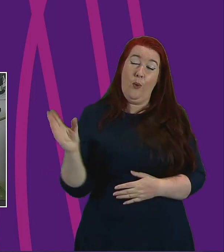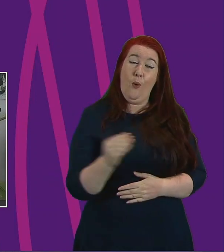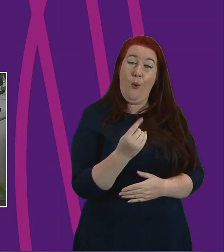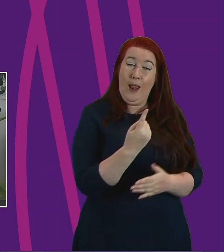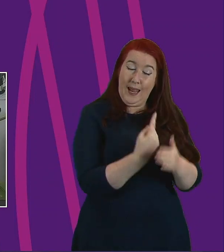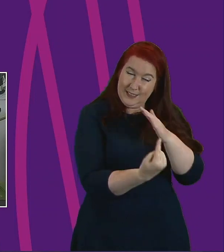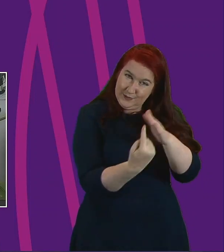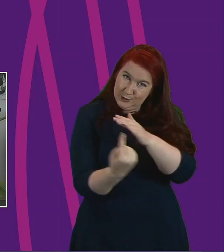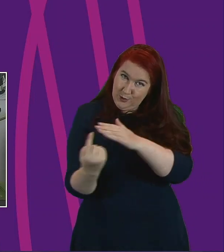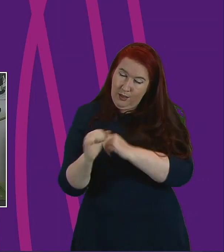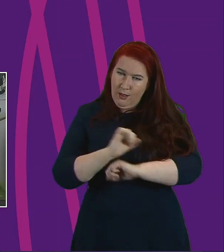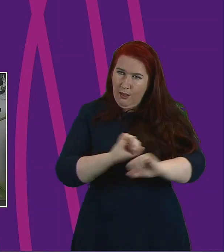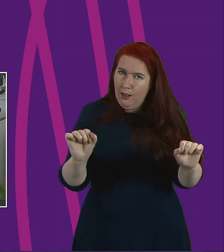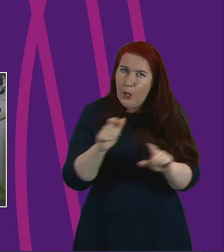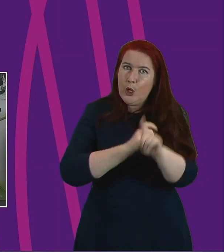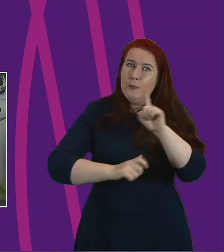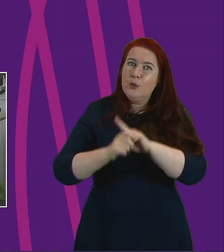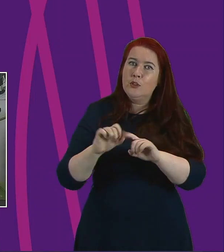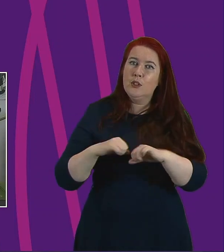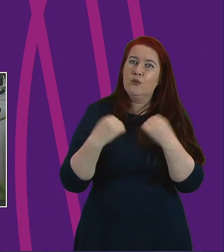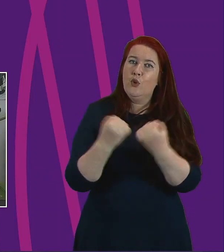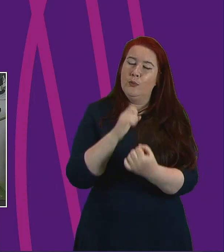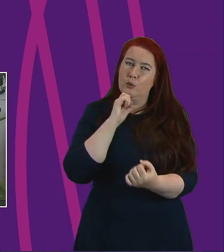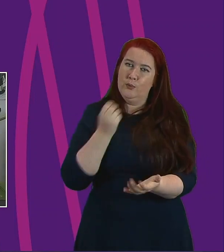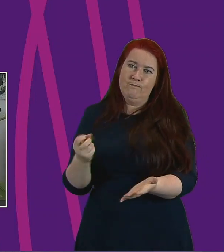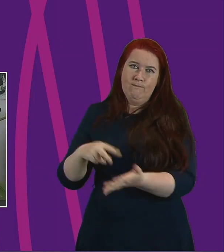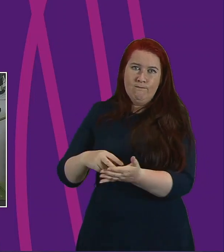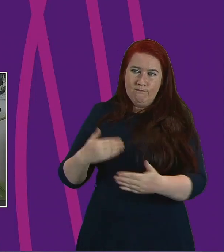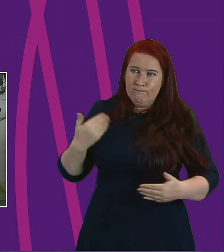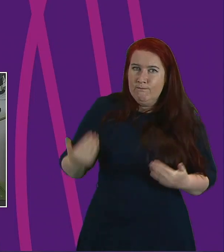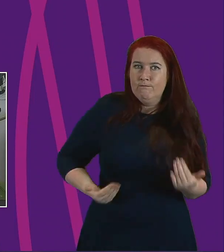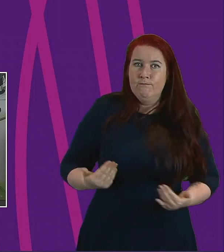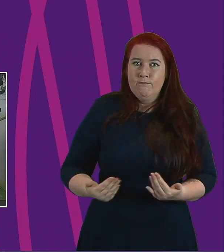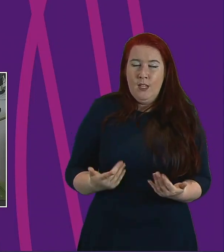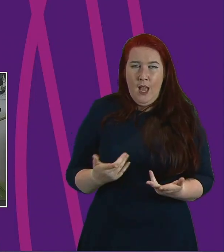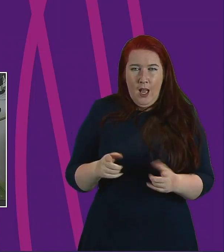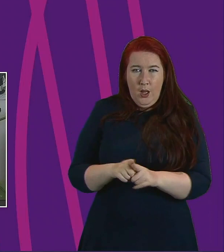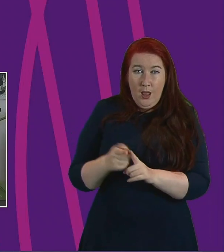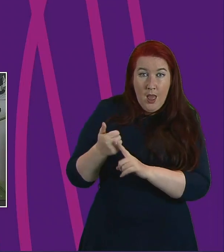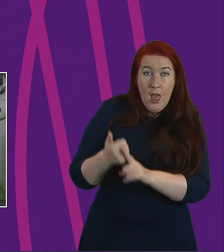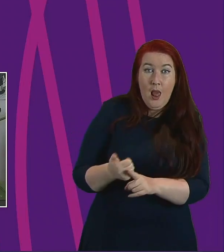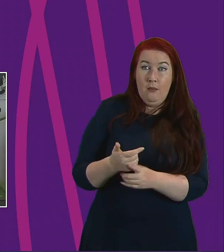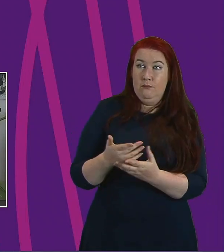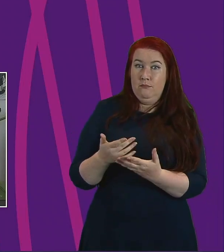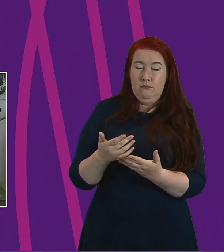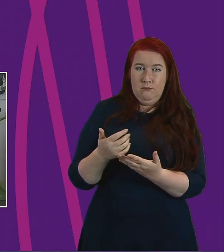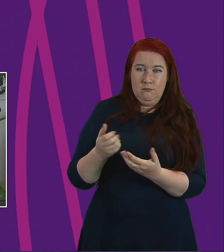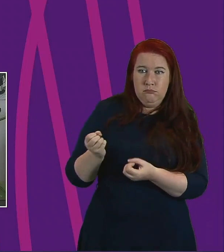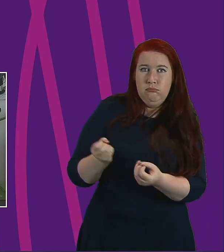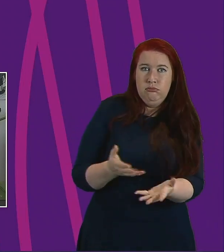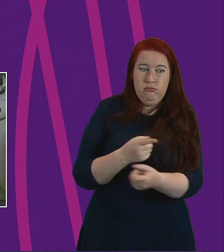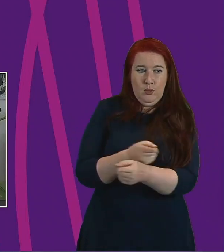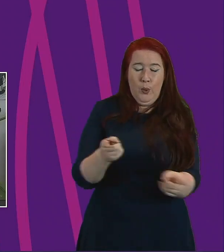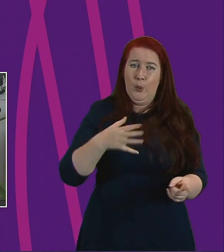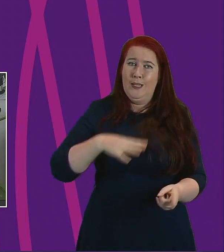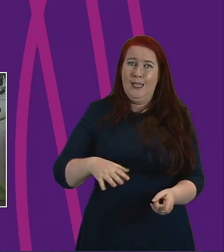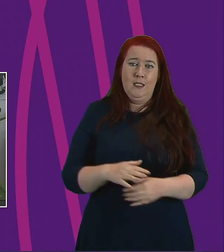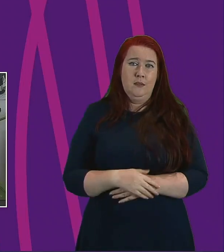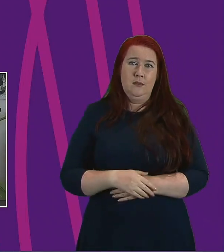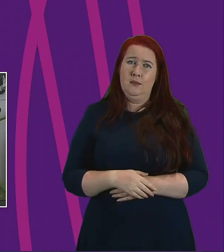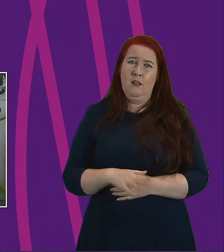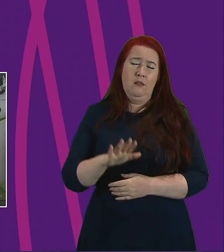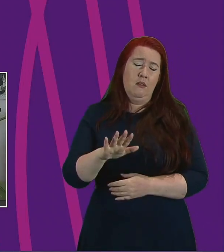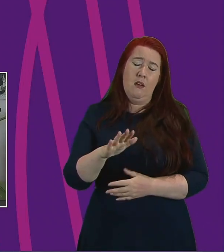community groups that have stepped forward in this time of crisis to help, support and provide for those in need. There are some